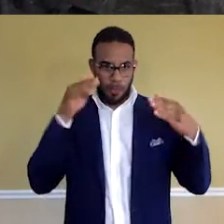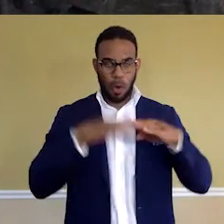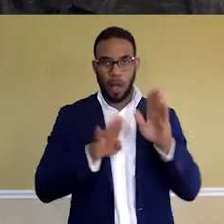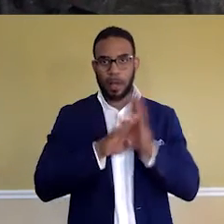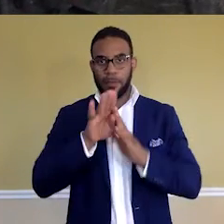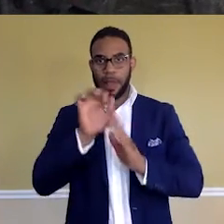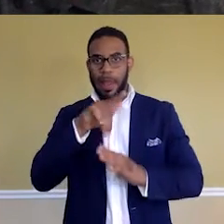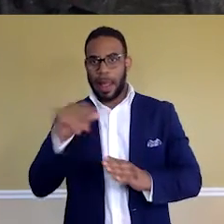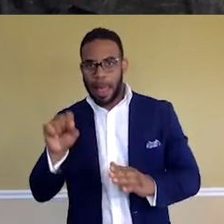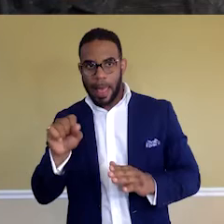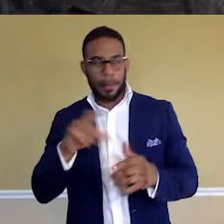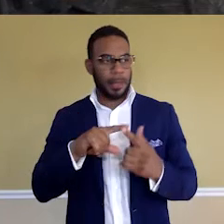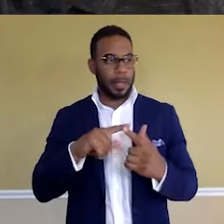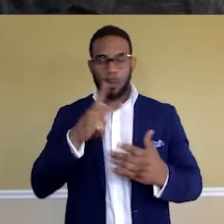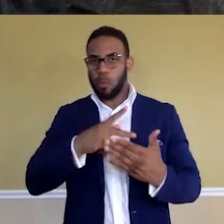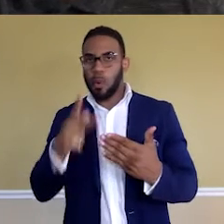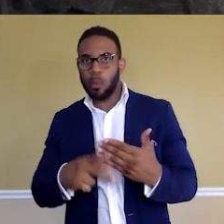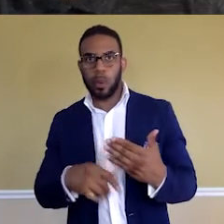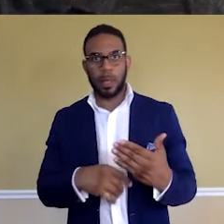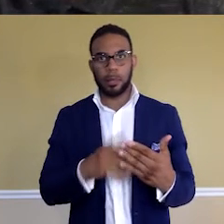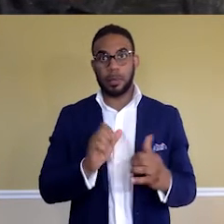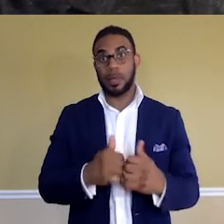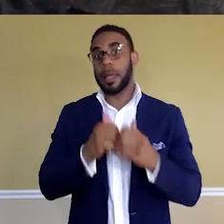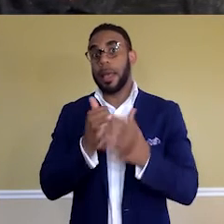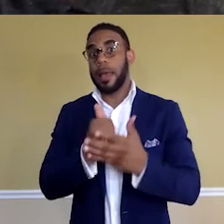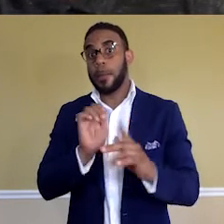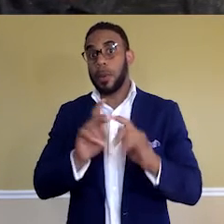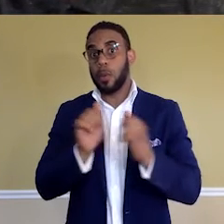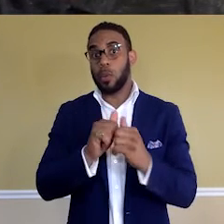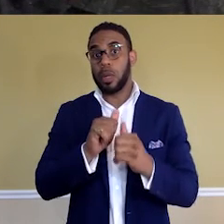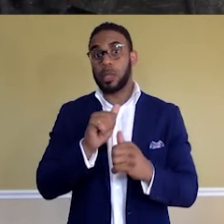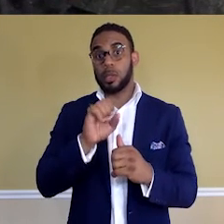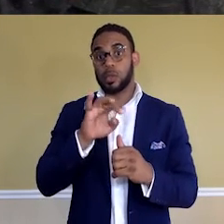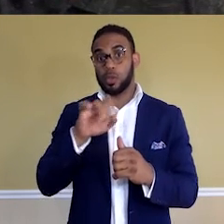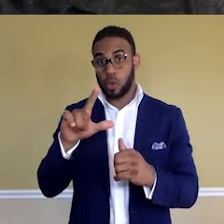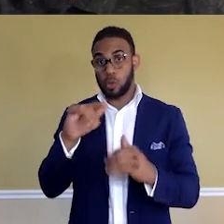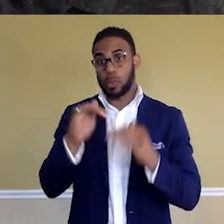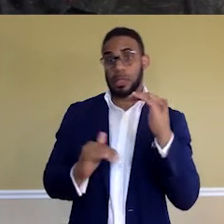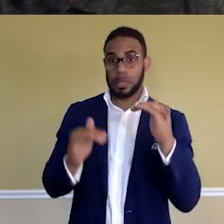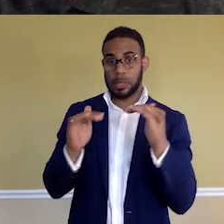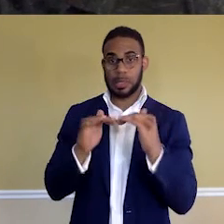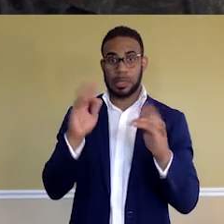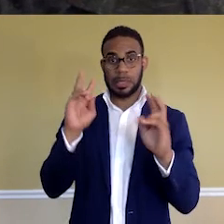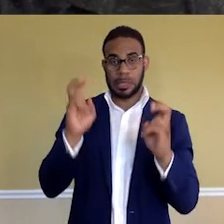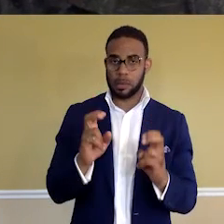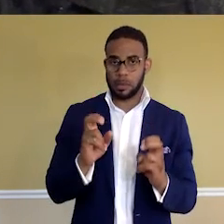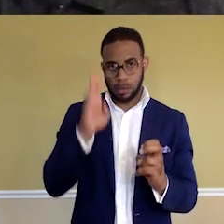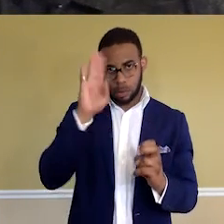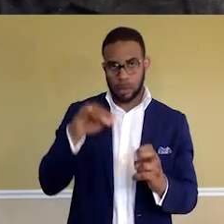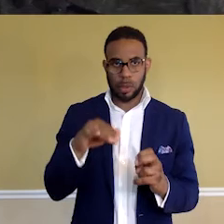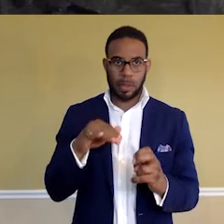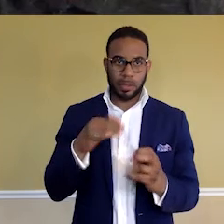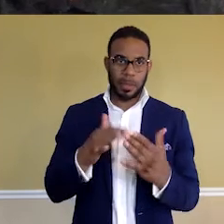apps and programs to help people with those social injustice issues. You know, my biggest passion is